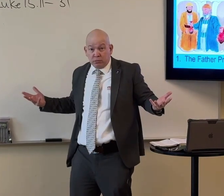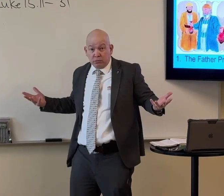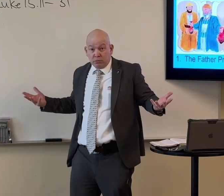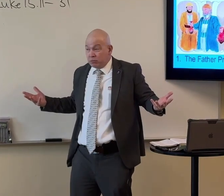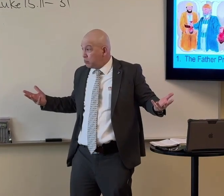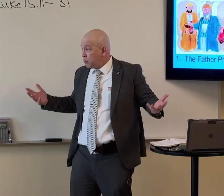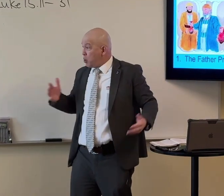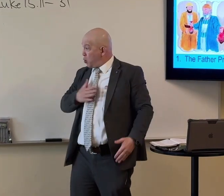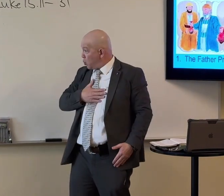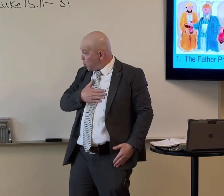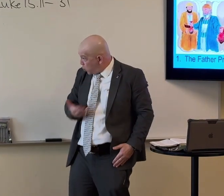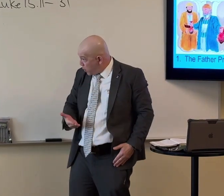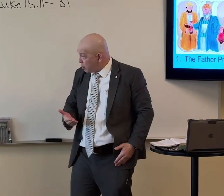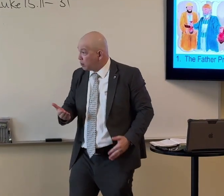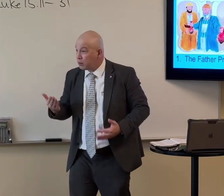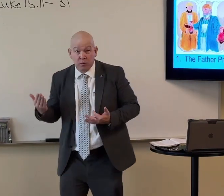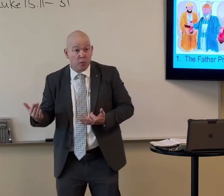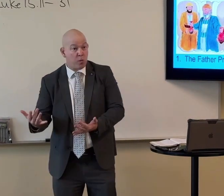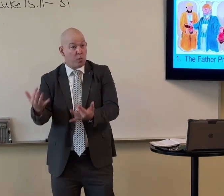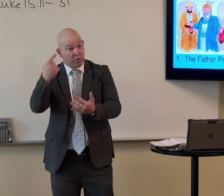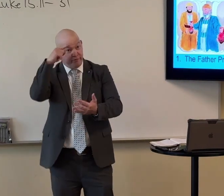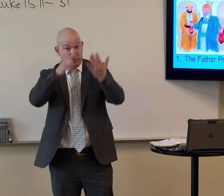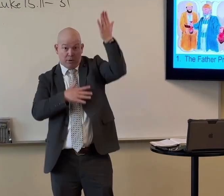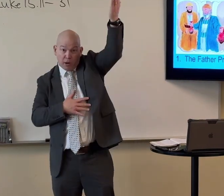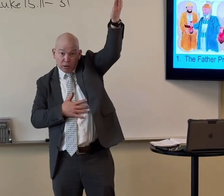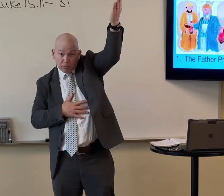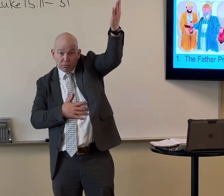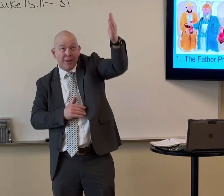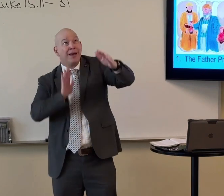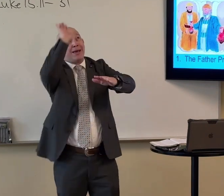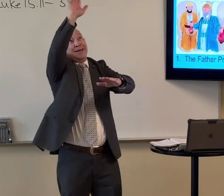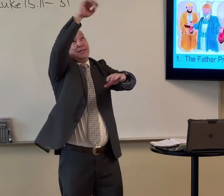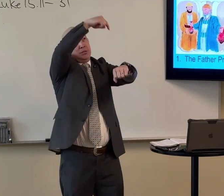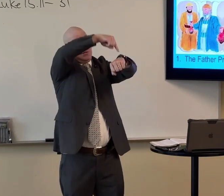Maybe there will be a new car someday, but it's not happening now. Are you willing to wait on him?